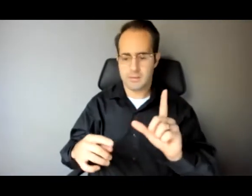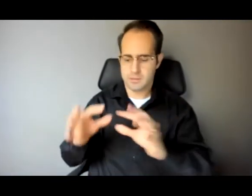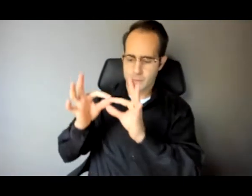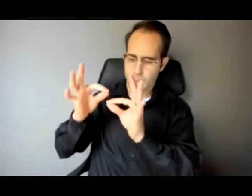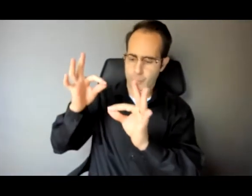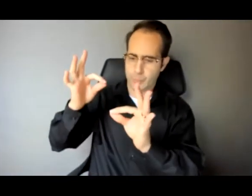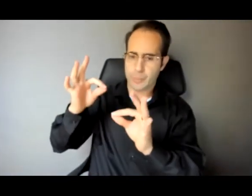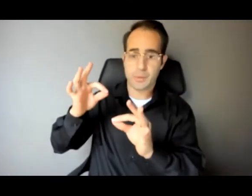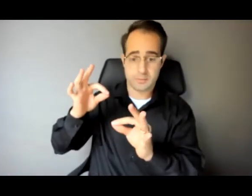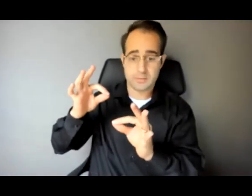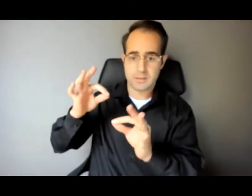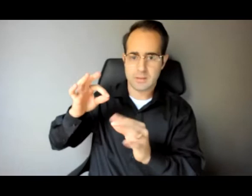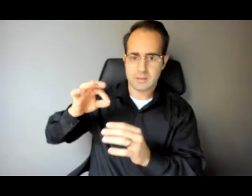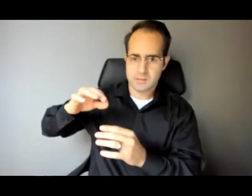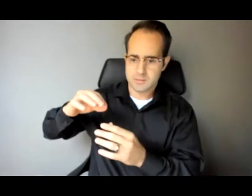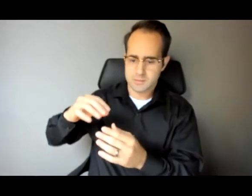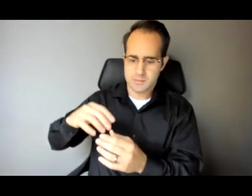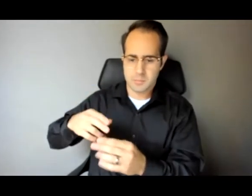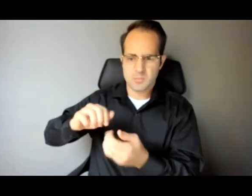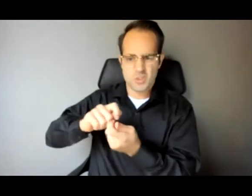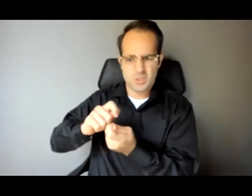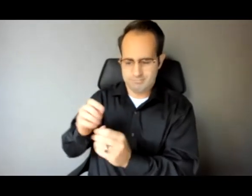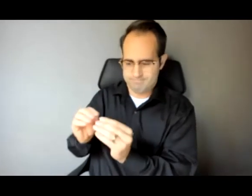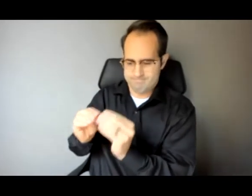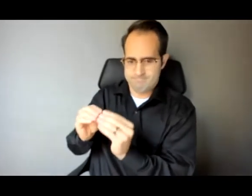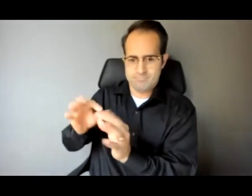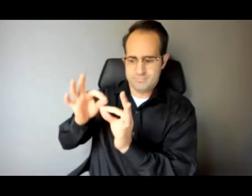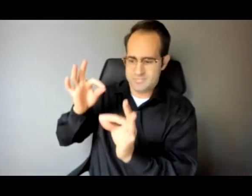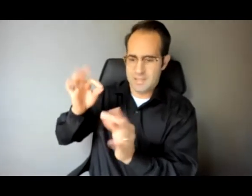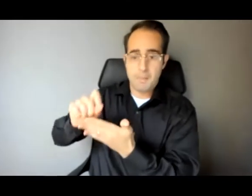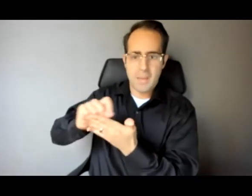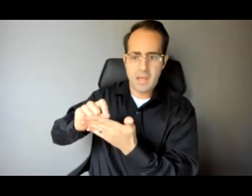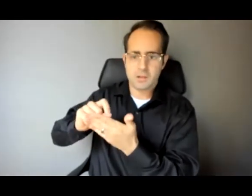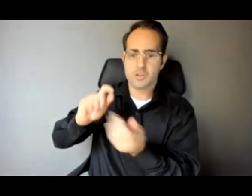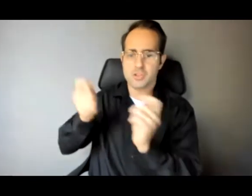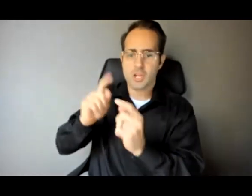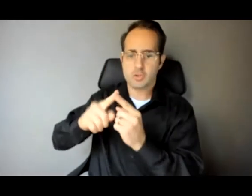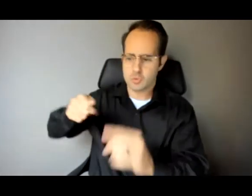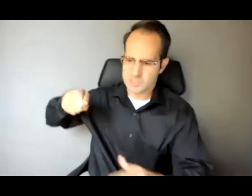and sharpened into a dagger. I can still feel the scar tissue from that.